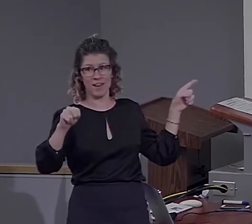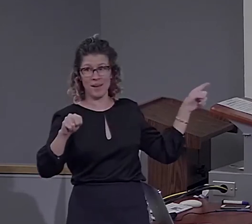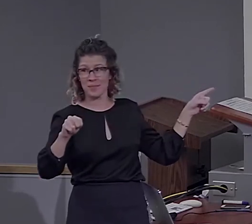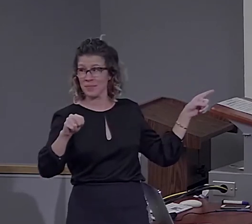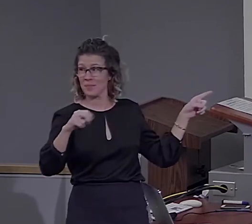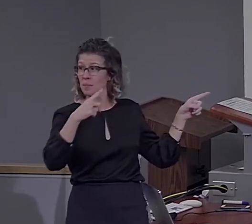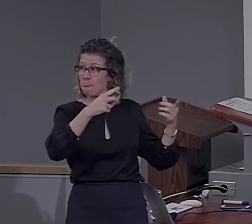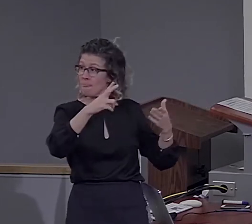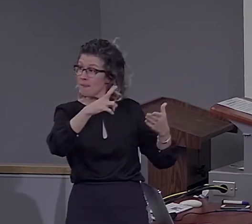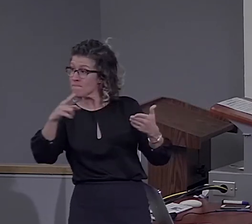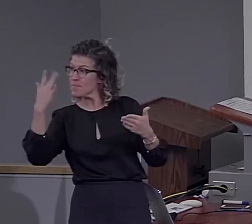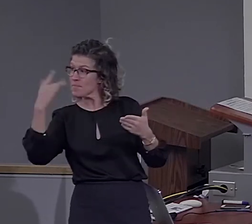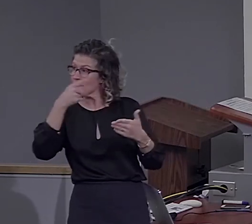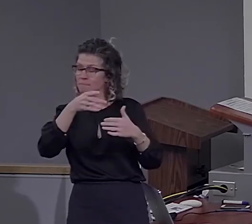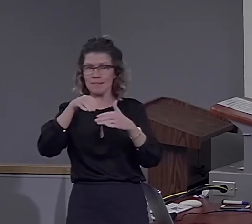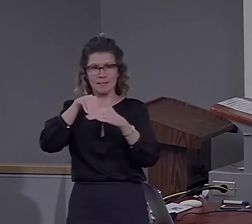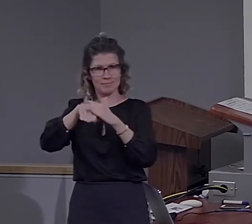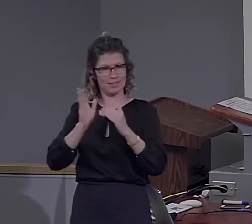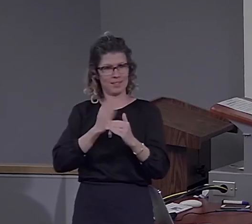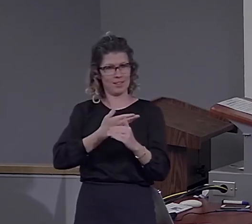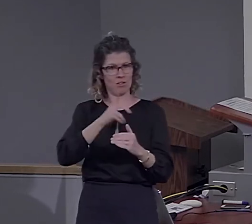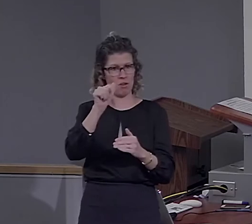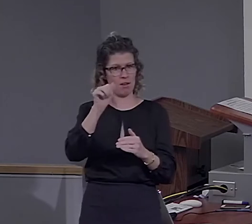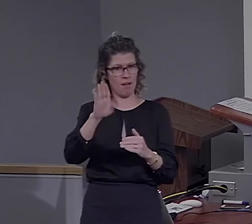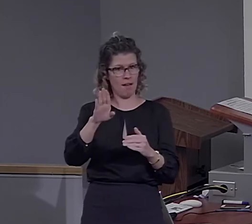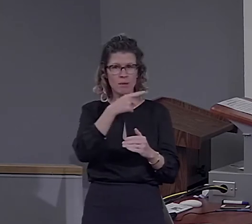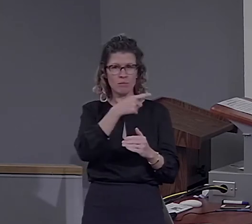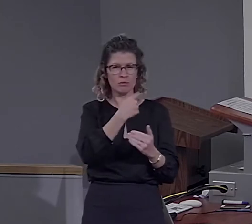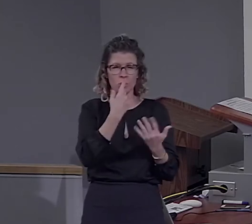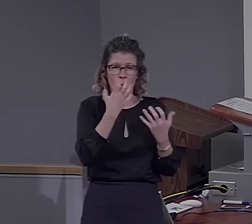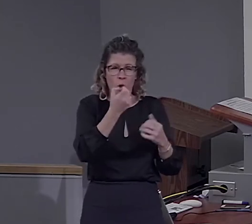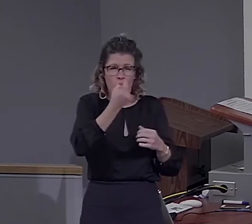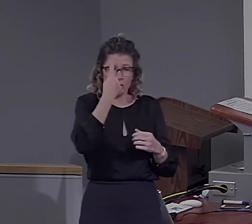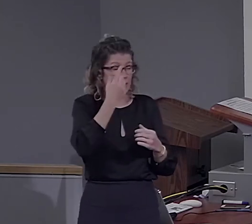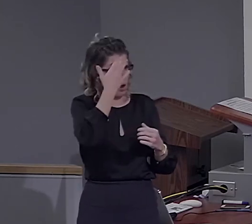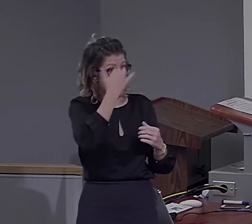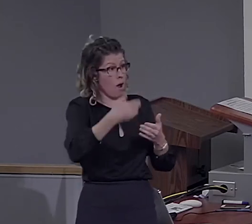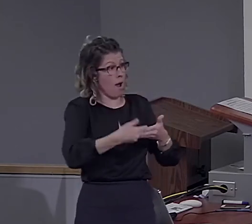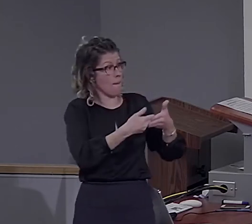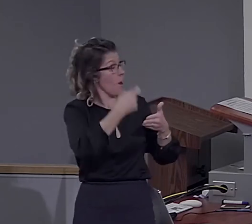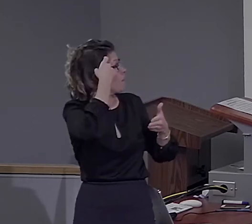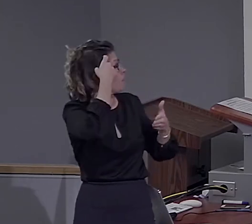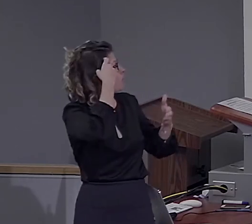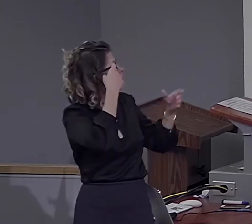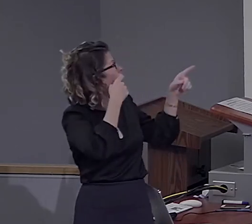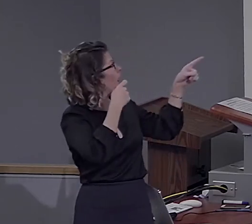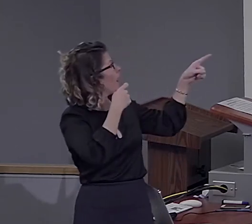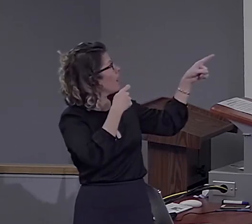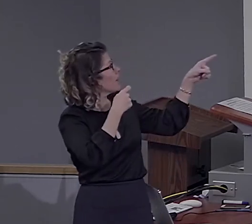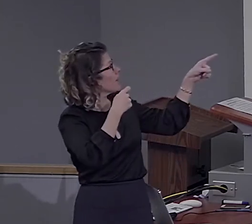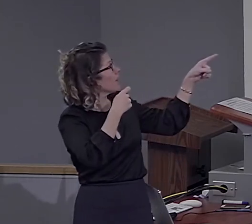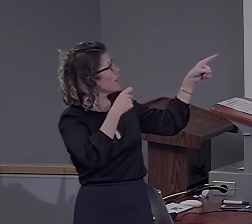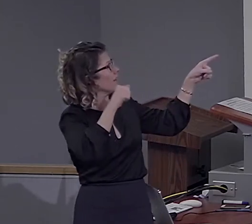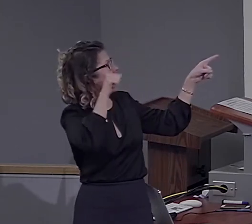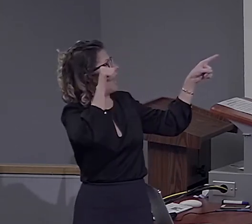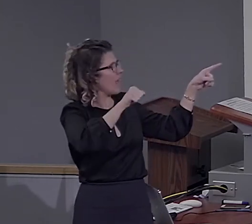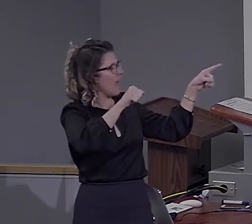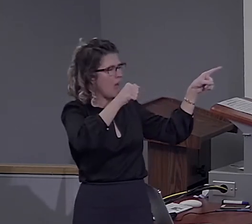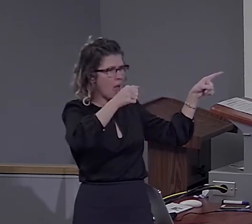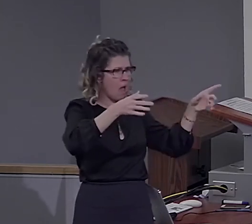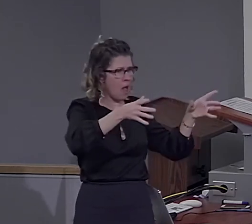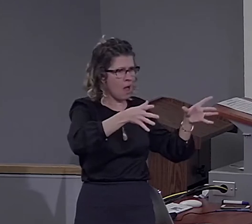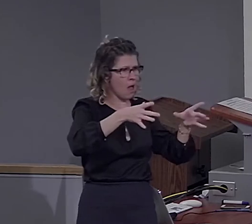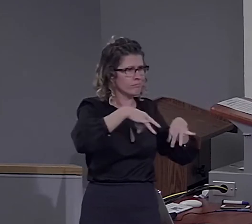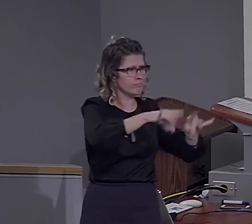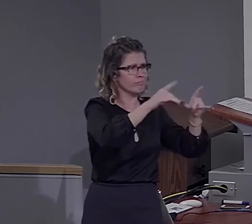idea. We want to understand why this brain, the baby's brain, is able to acquire language, and this brain, which is